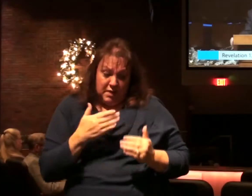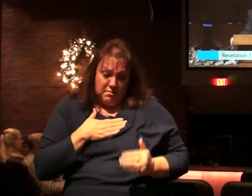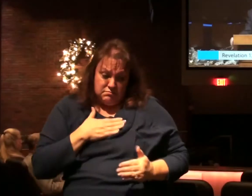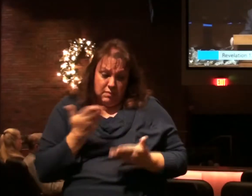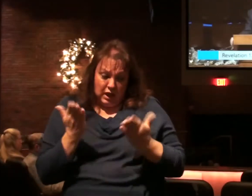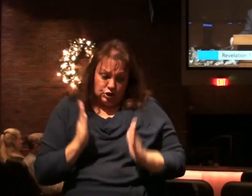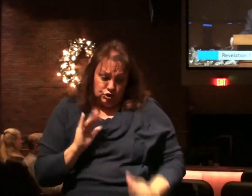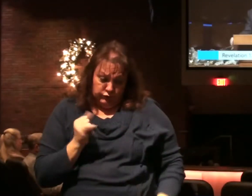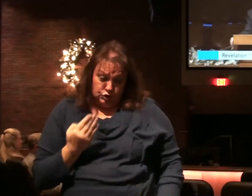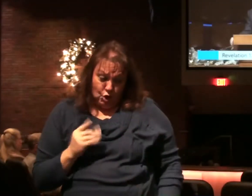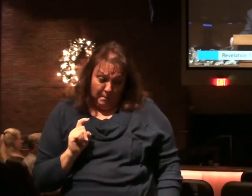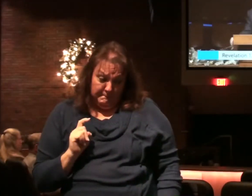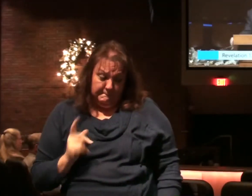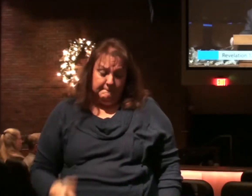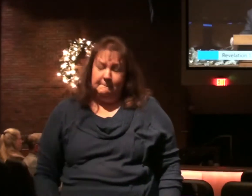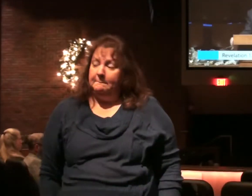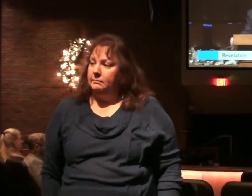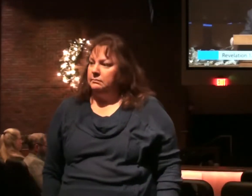Job?